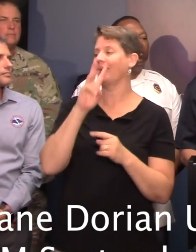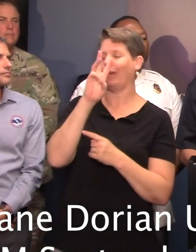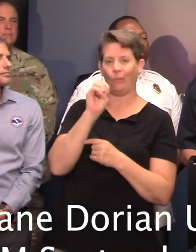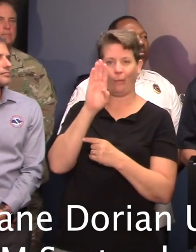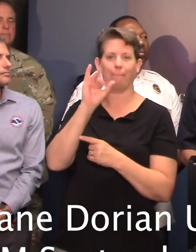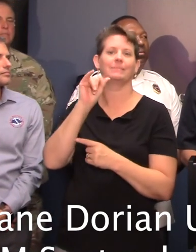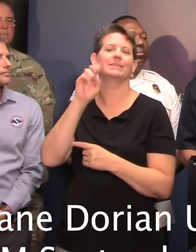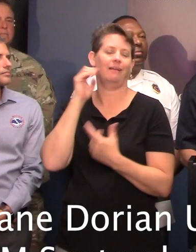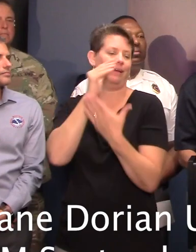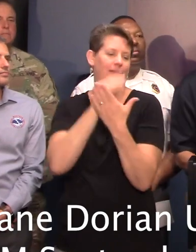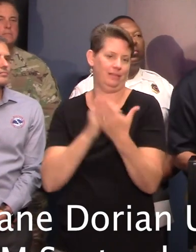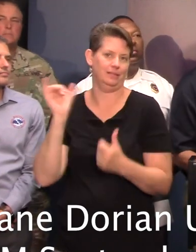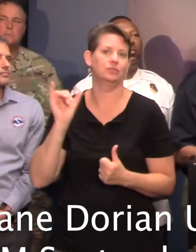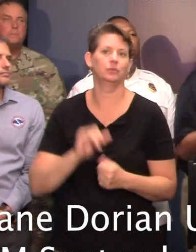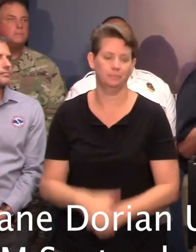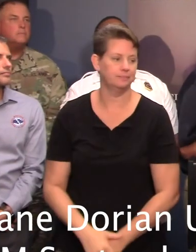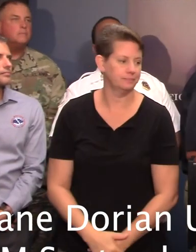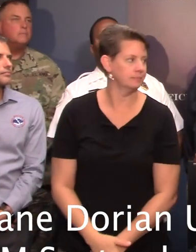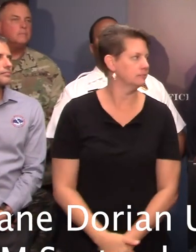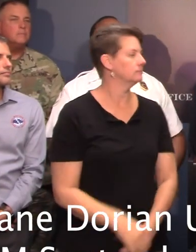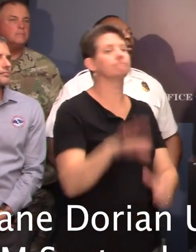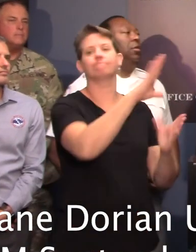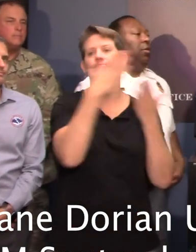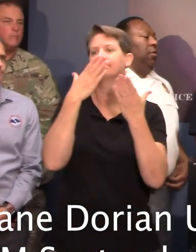has all the shelters listed as well. Bill, thank you very much.